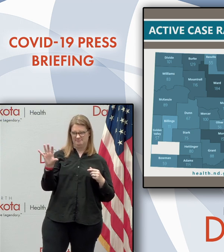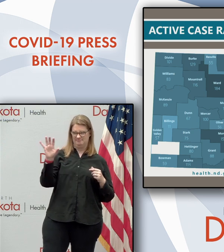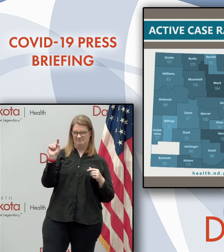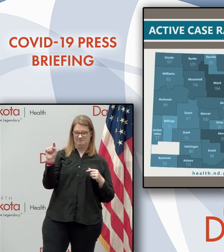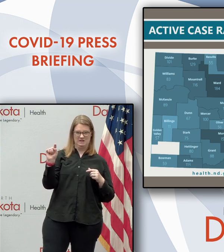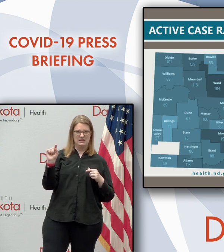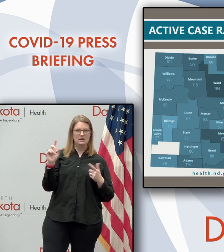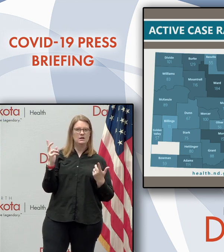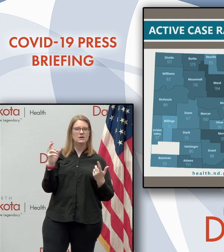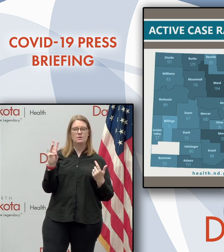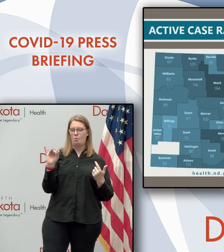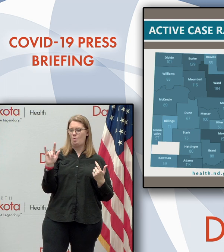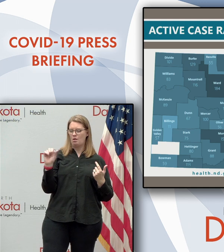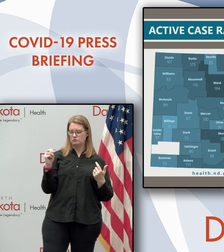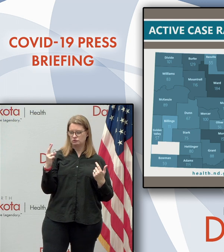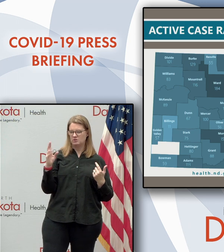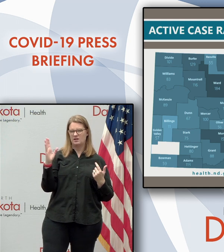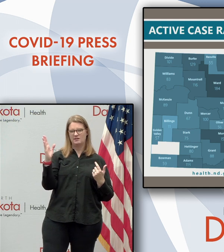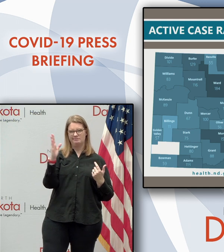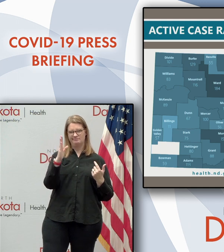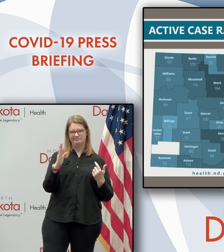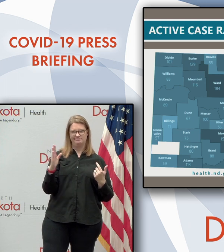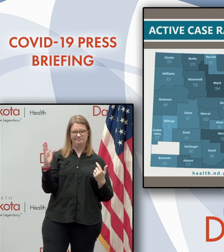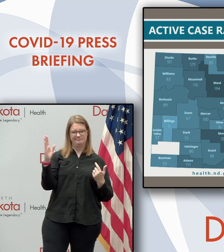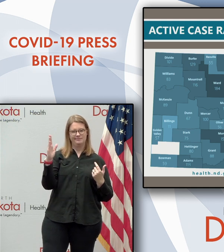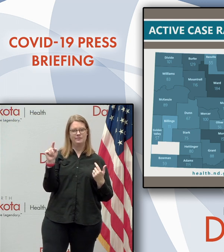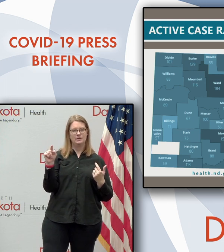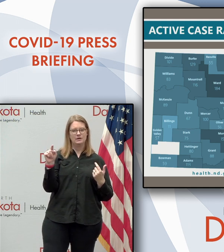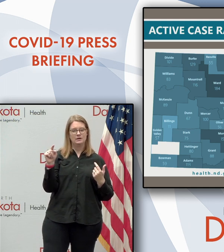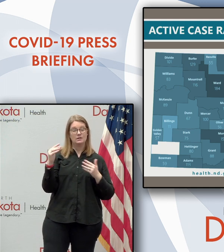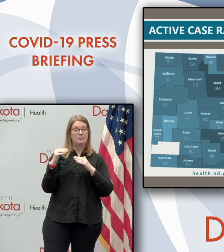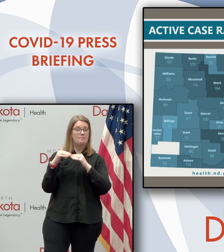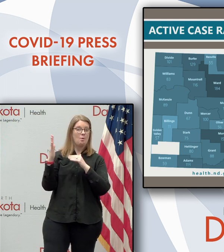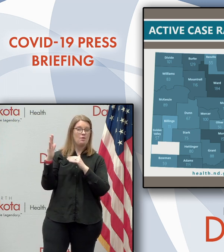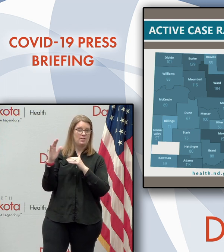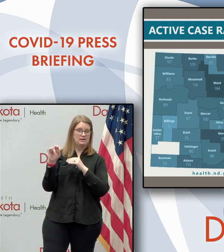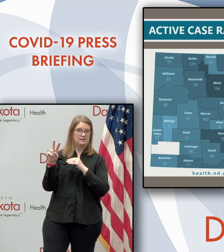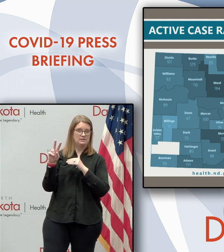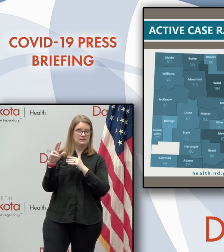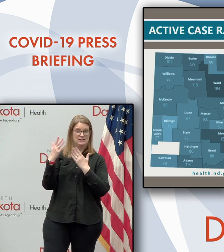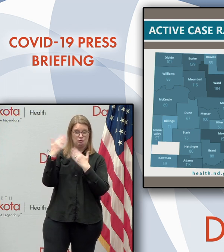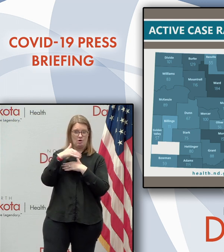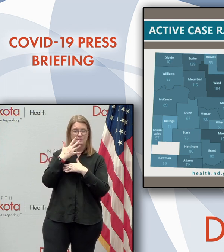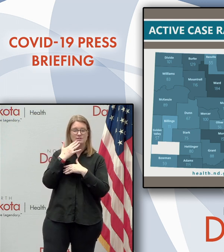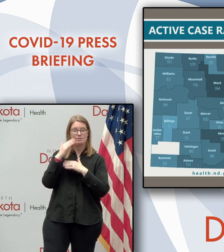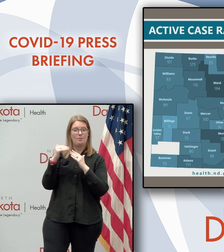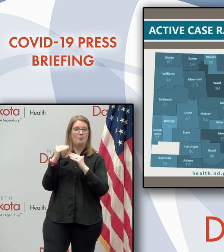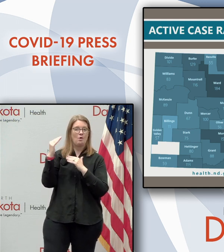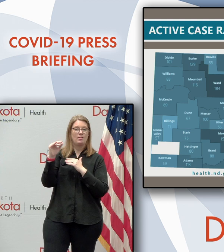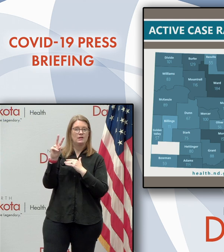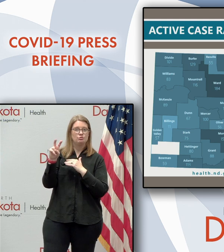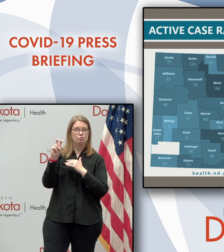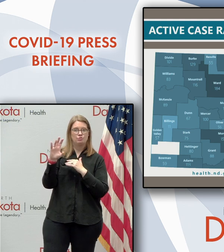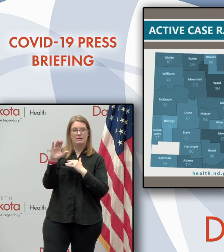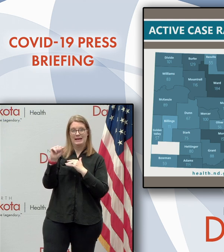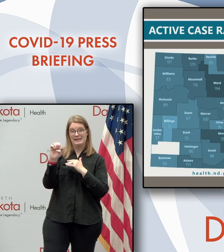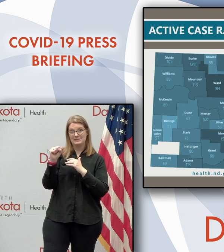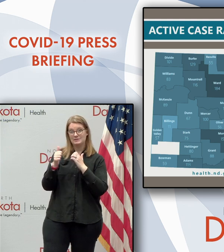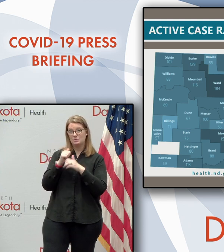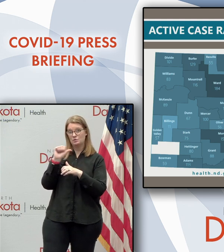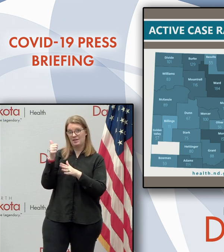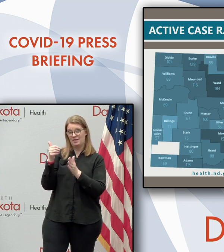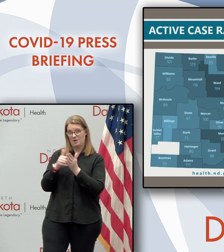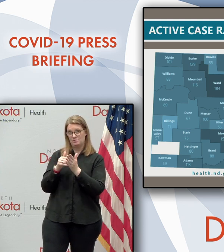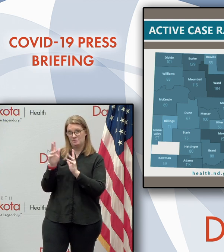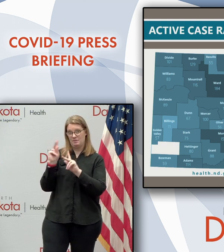are places where we, again, we've got, uh, uh, more than 200, the darkest colors, more than 200 cases per 10